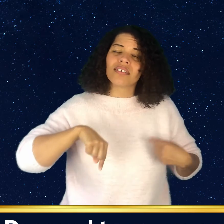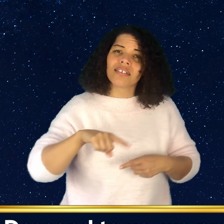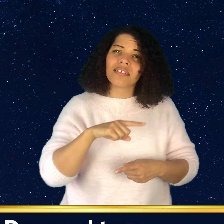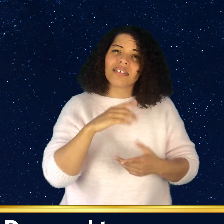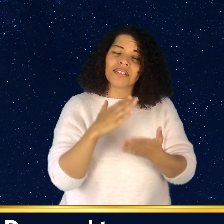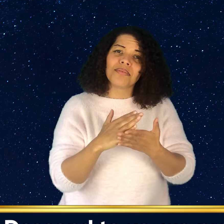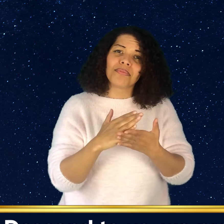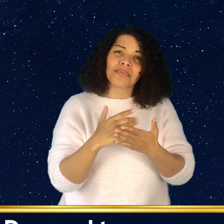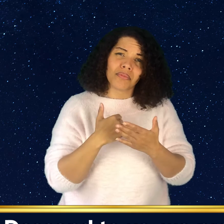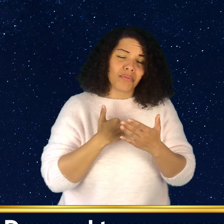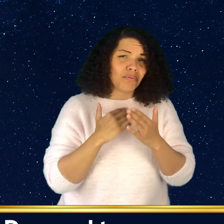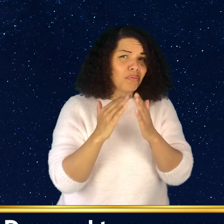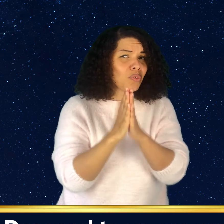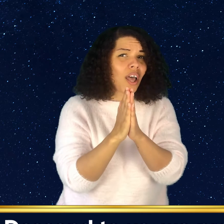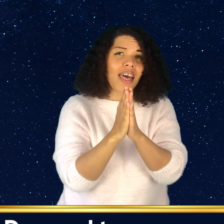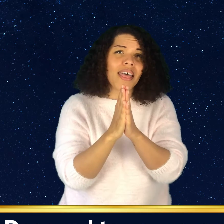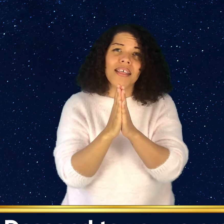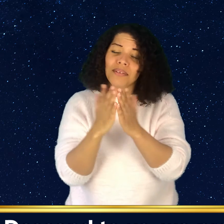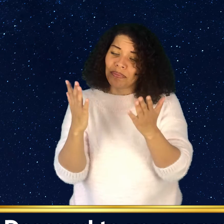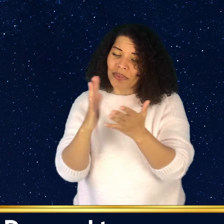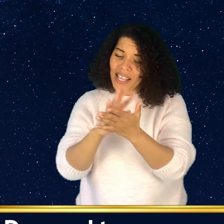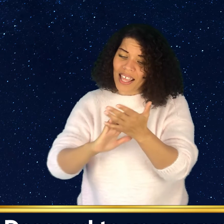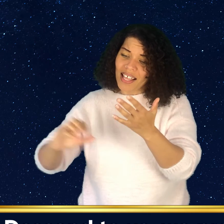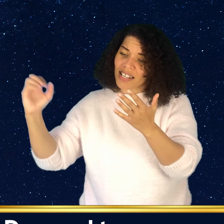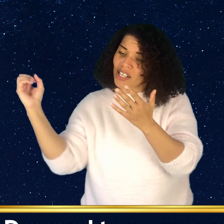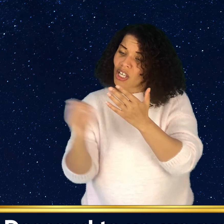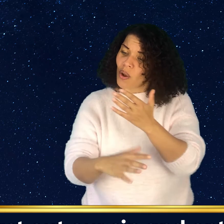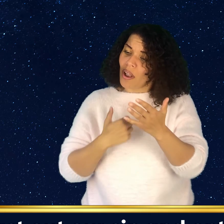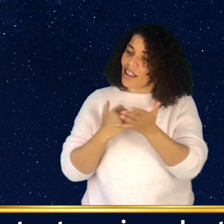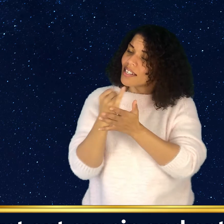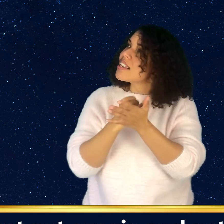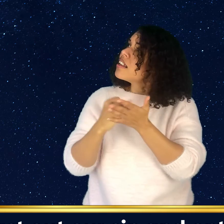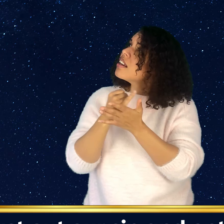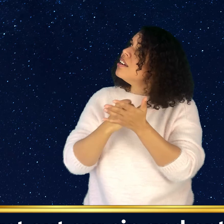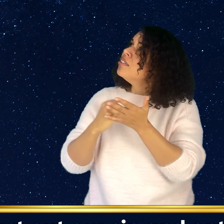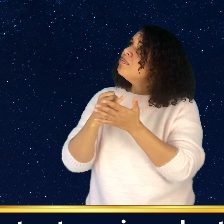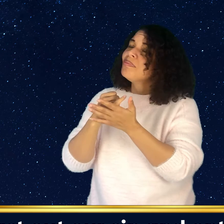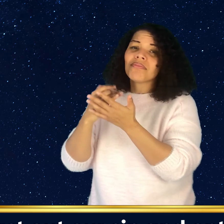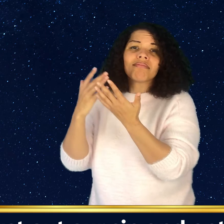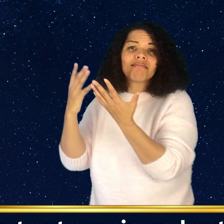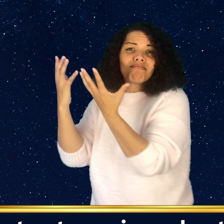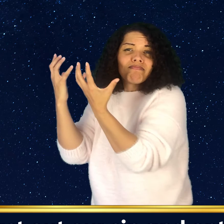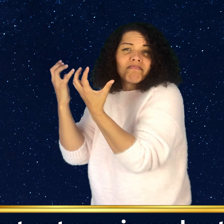to us, we pray. Cast out our sin